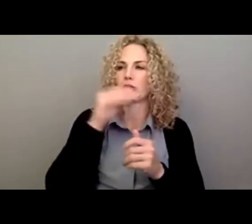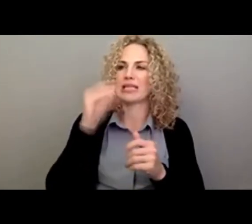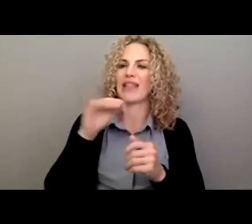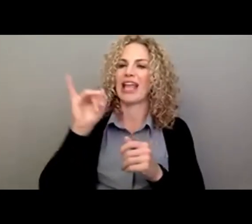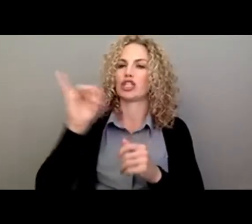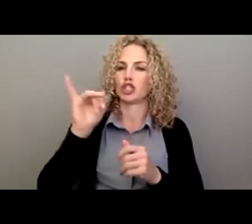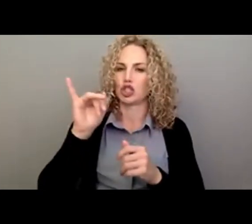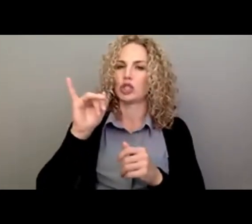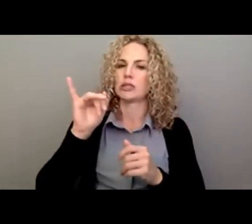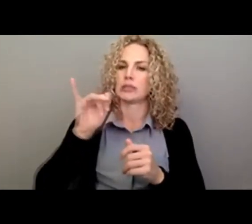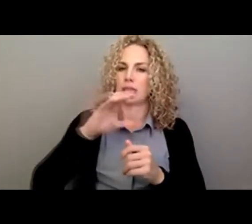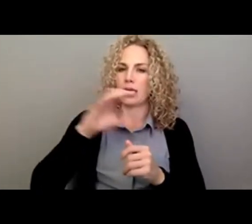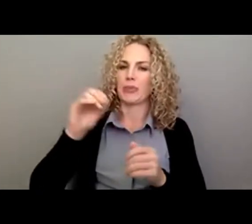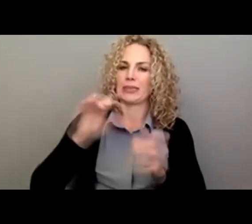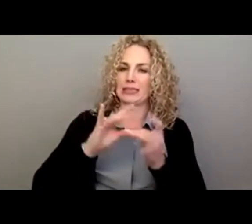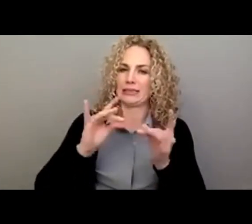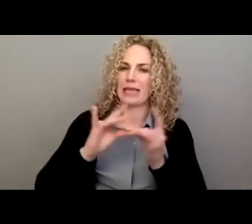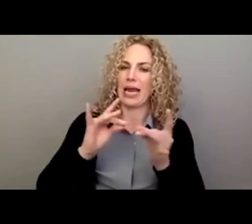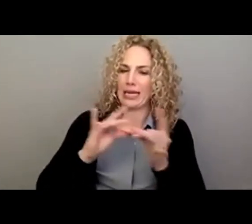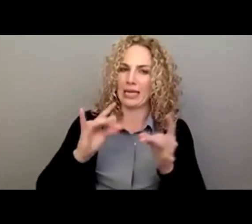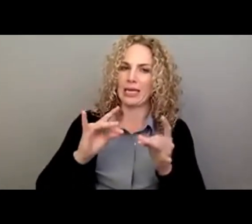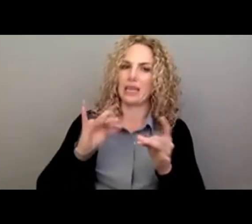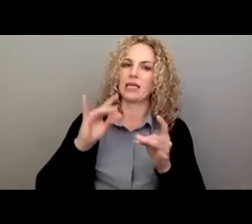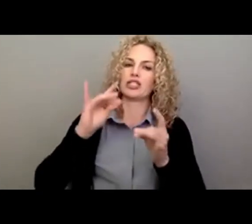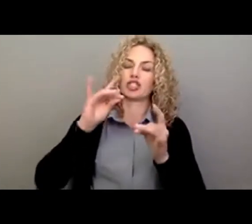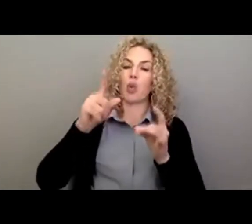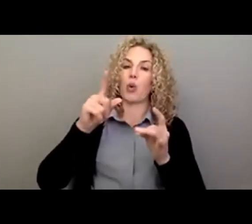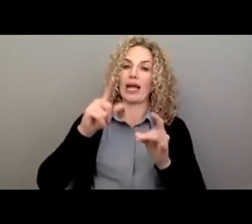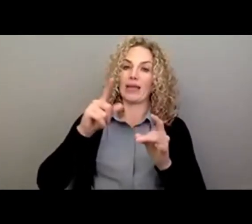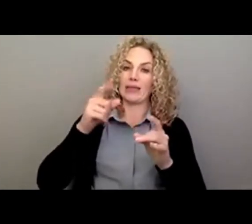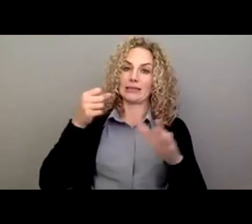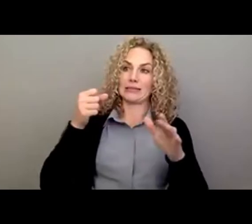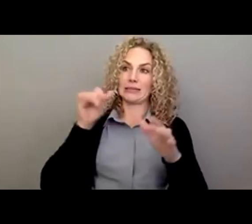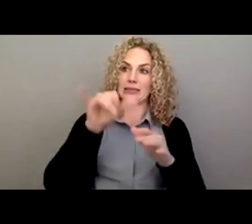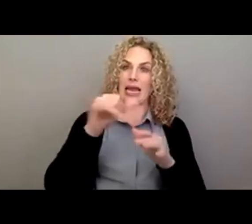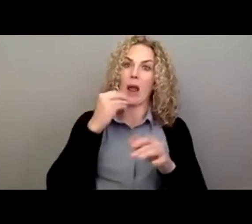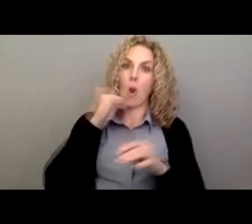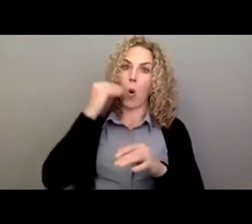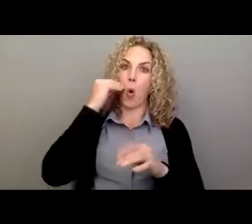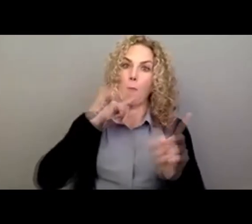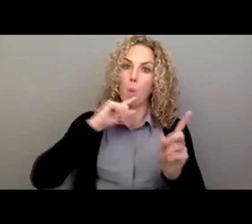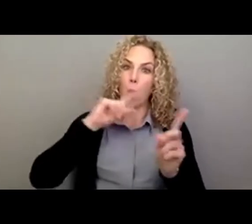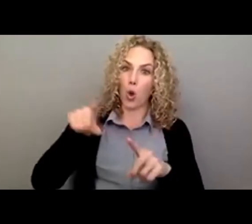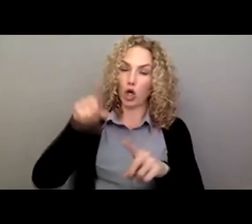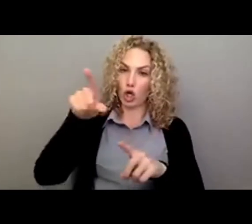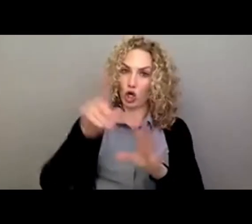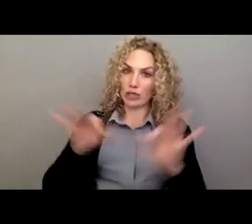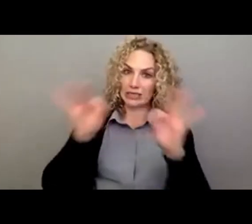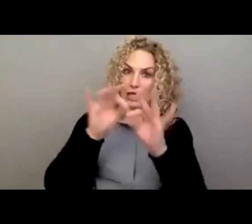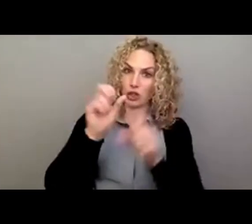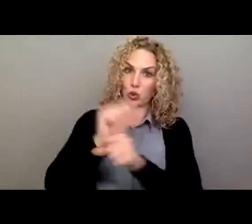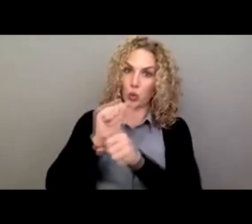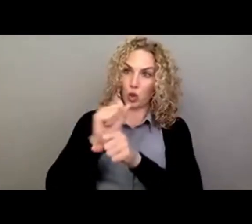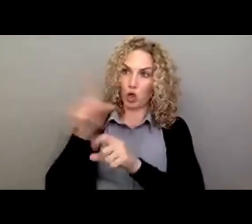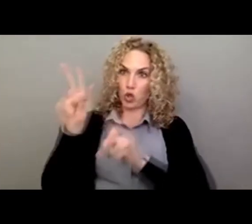take a different approach, particularly during the shelter-in-place order. We said, if you're an essential worker going to work,